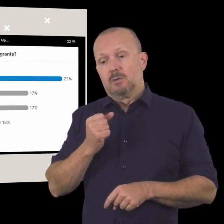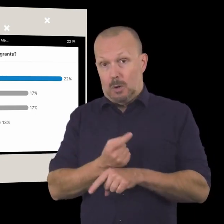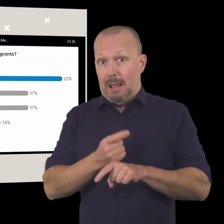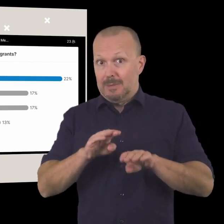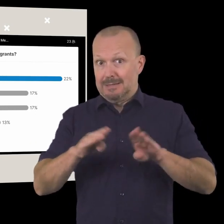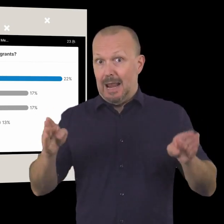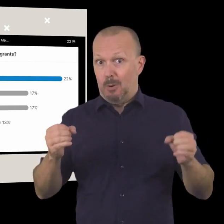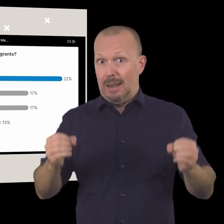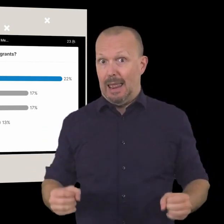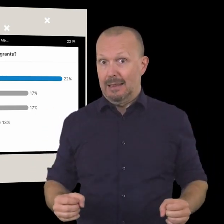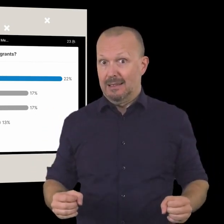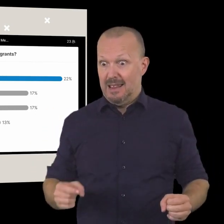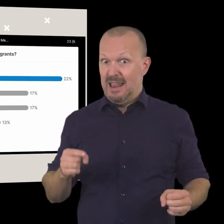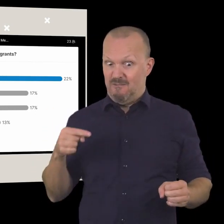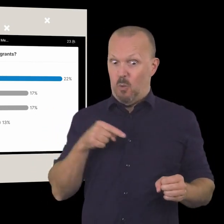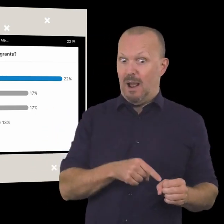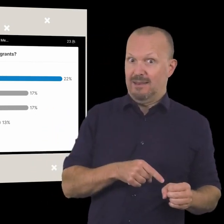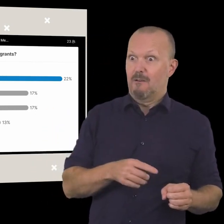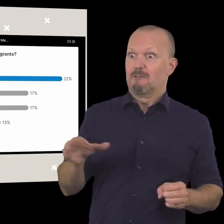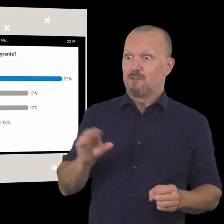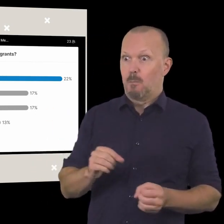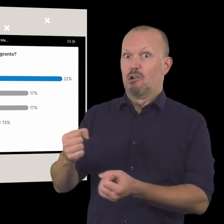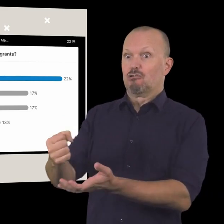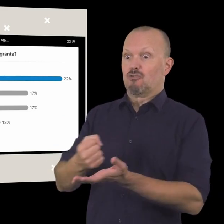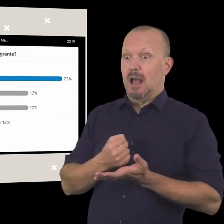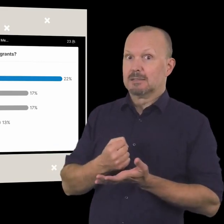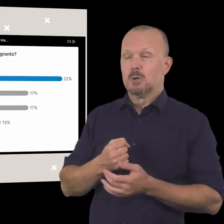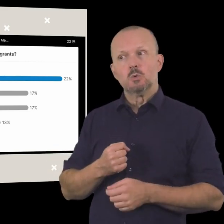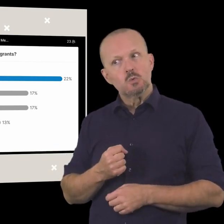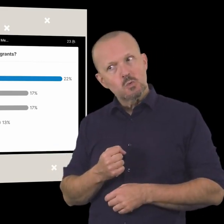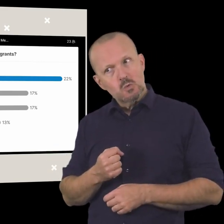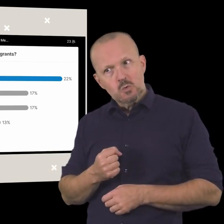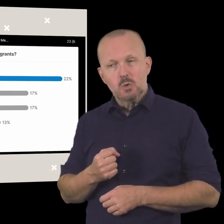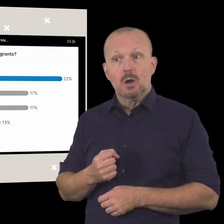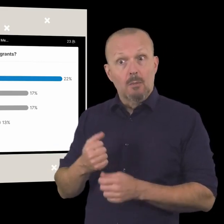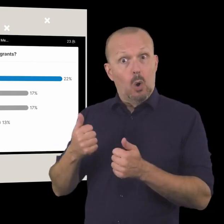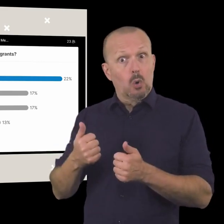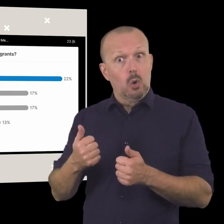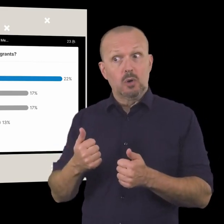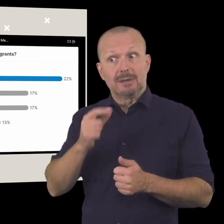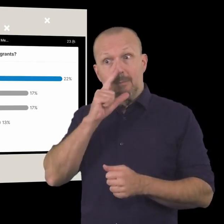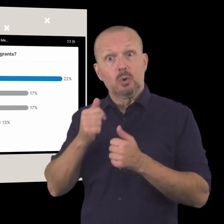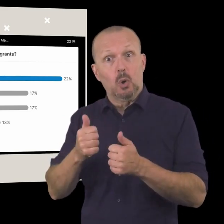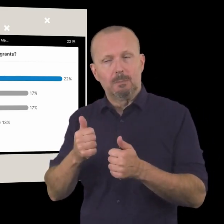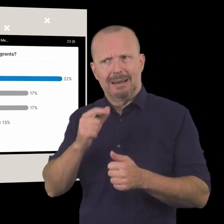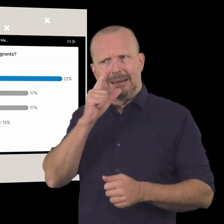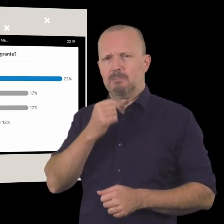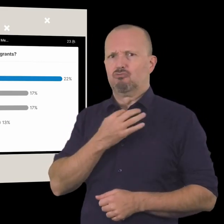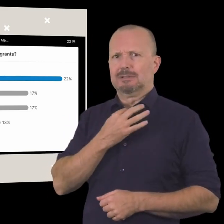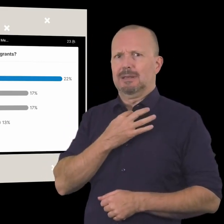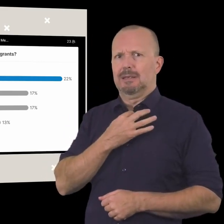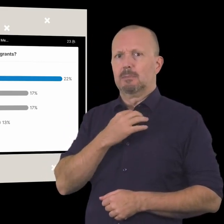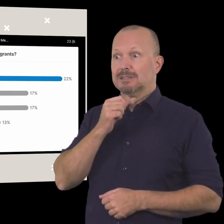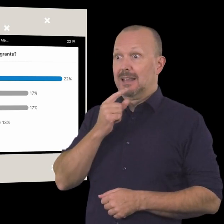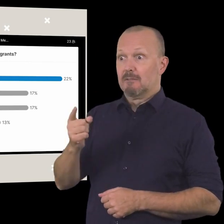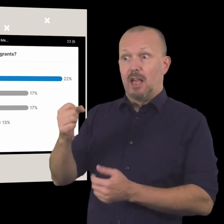in terms of your table leg is coming from grants uh then sometimes you might need to think of some other ways to bring income